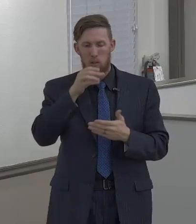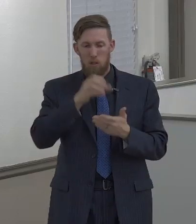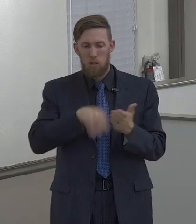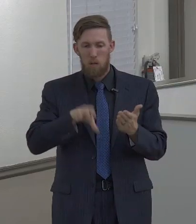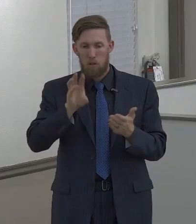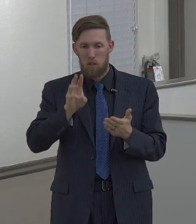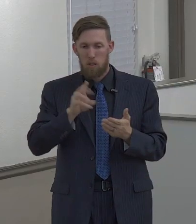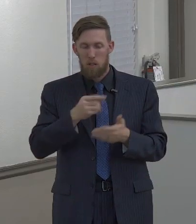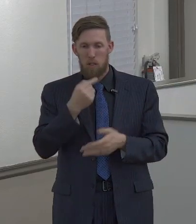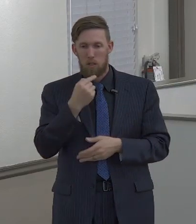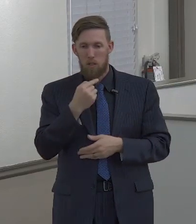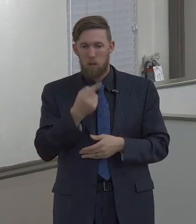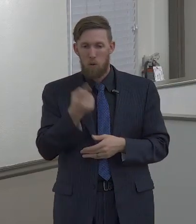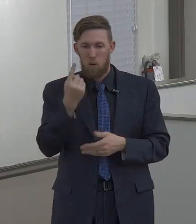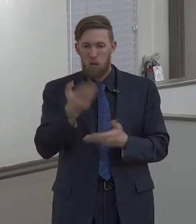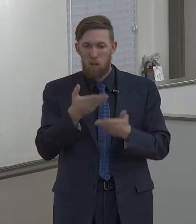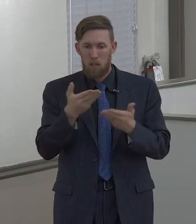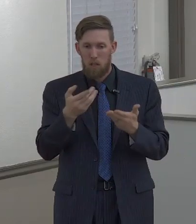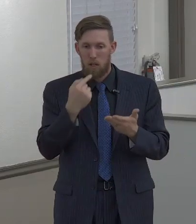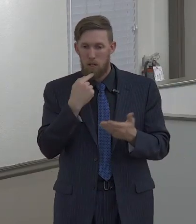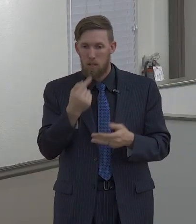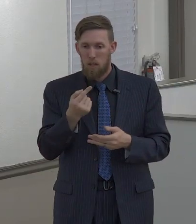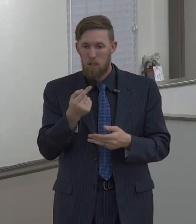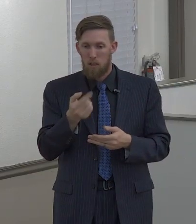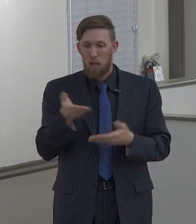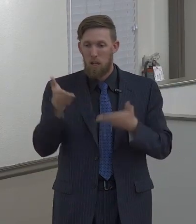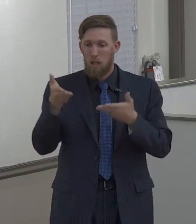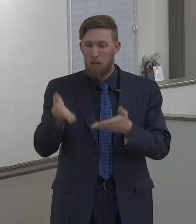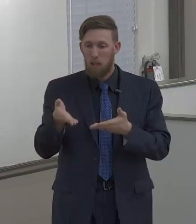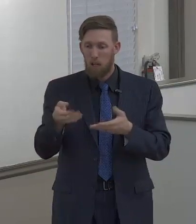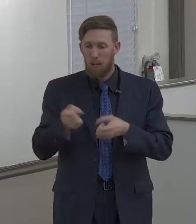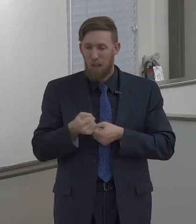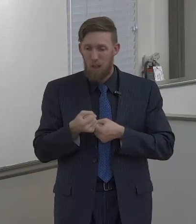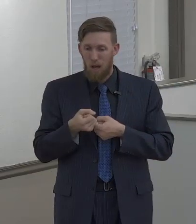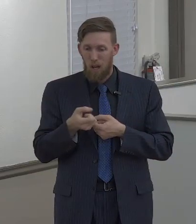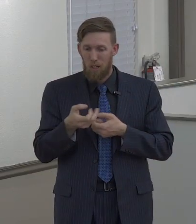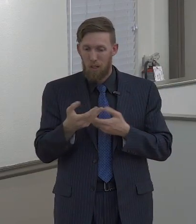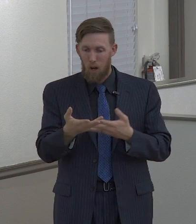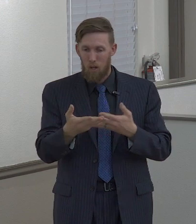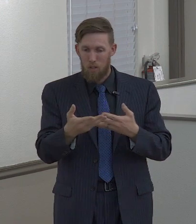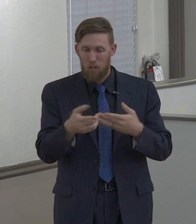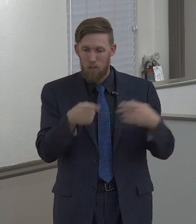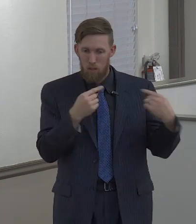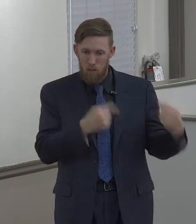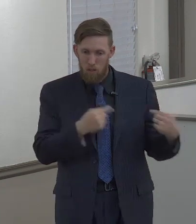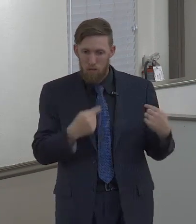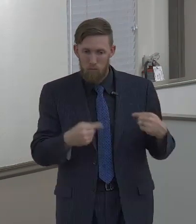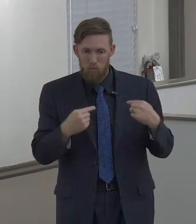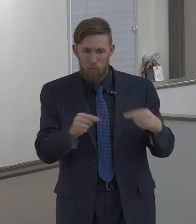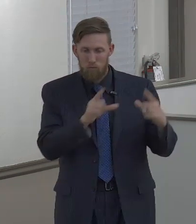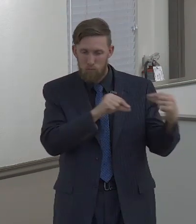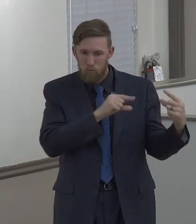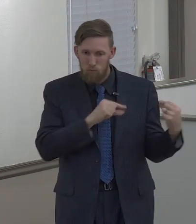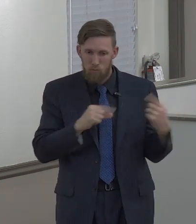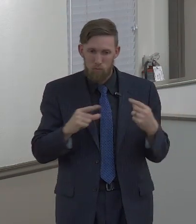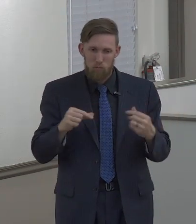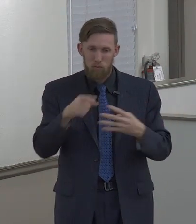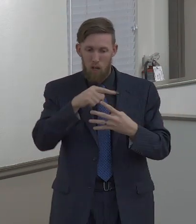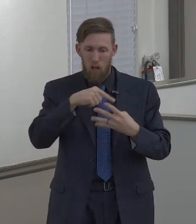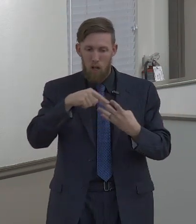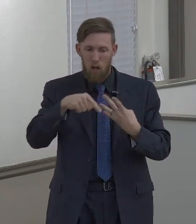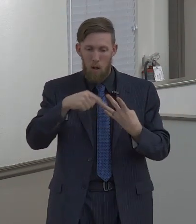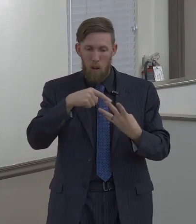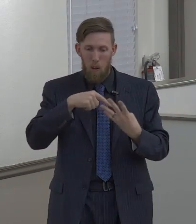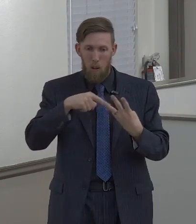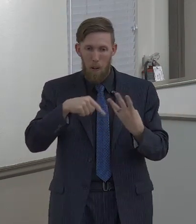there in Proverbs chapter six is, he that soweth discord among the brethren. These